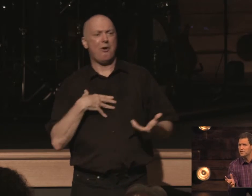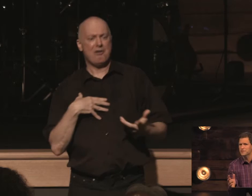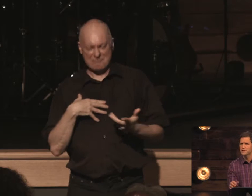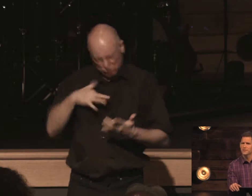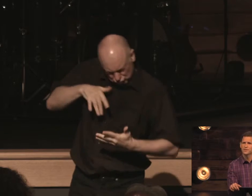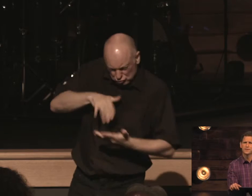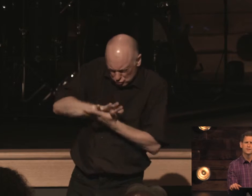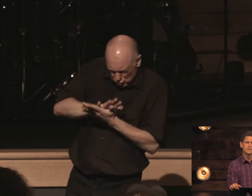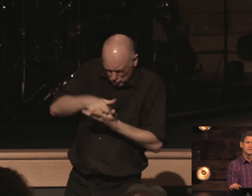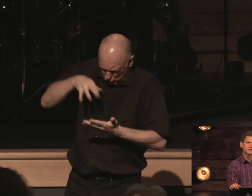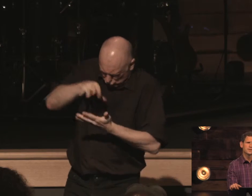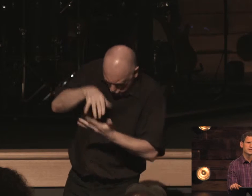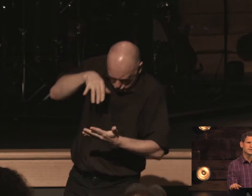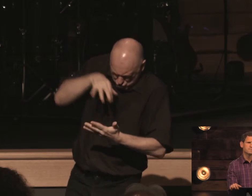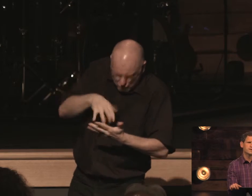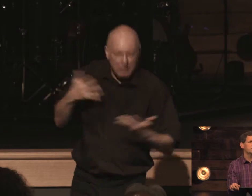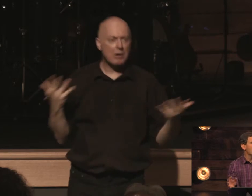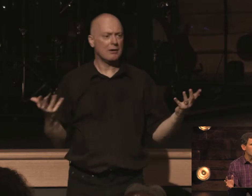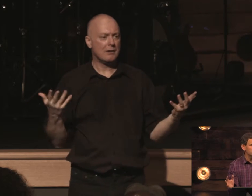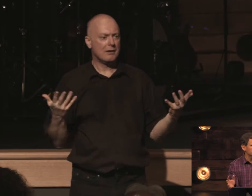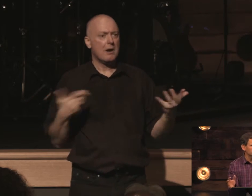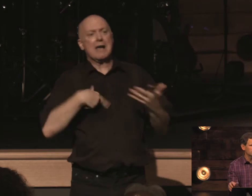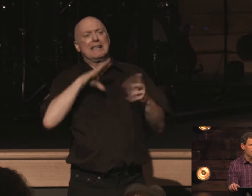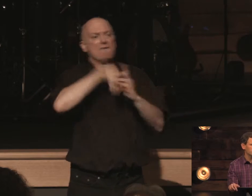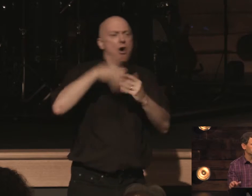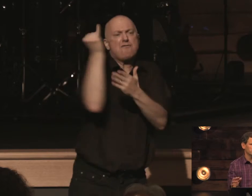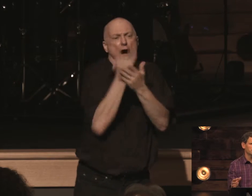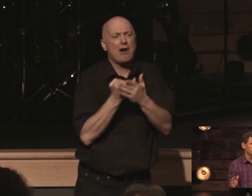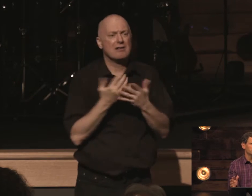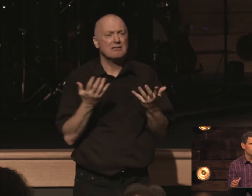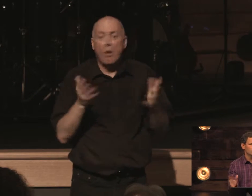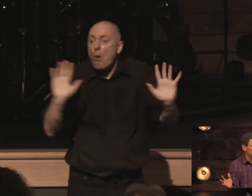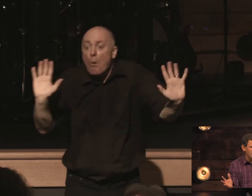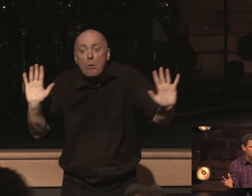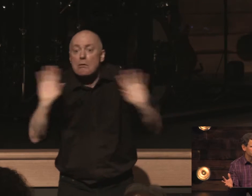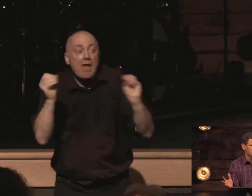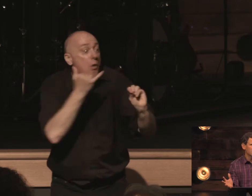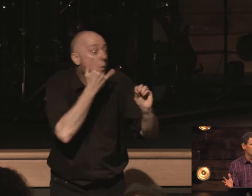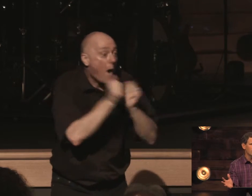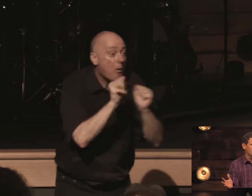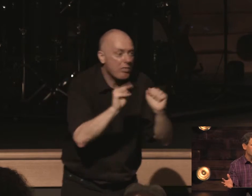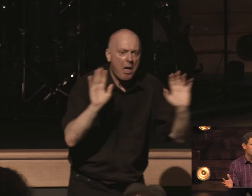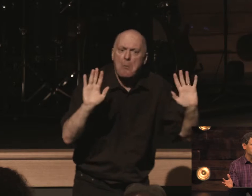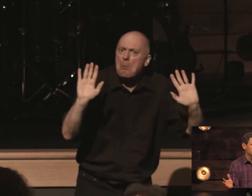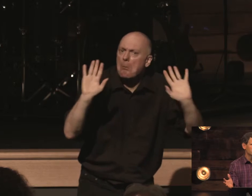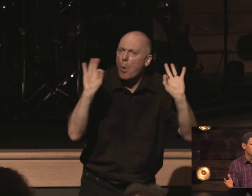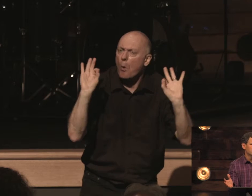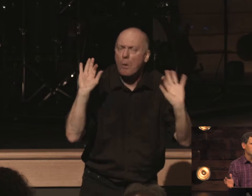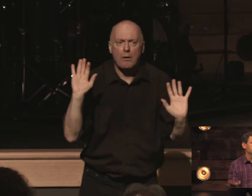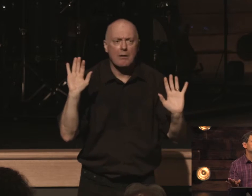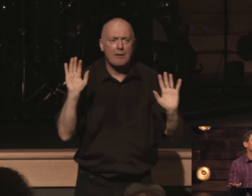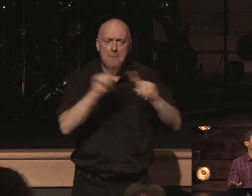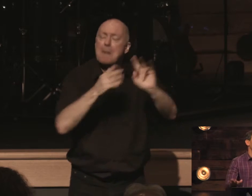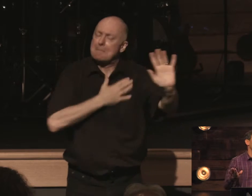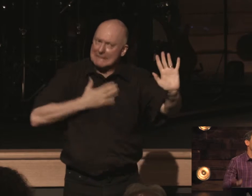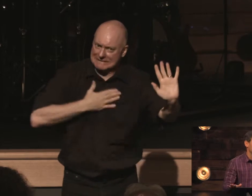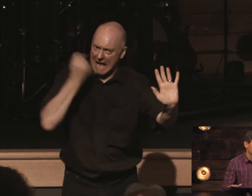in the arts all those things are great in a lot of ways but please understand this